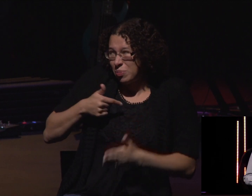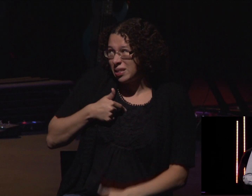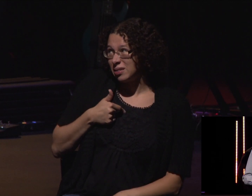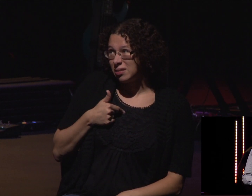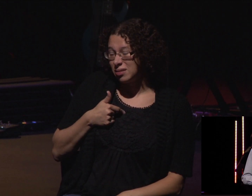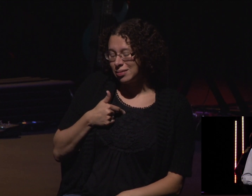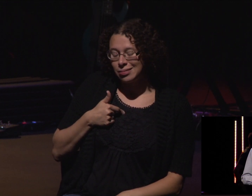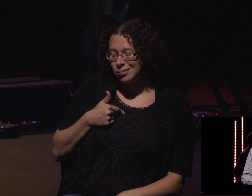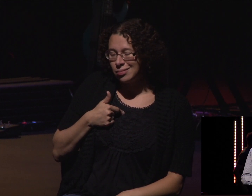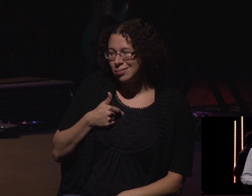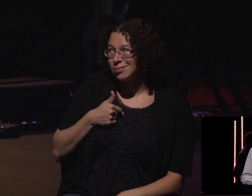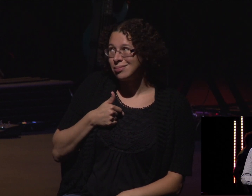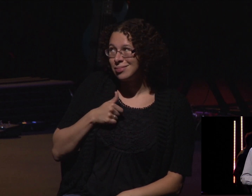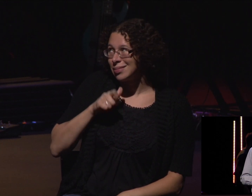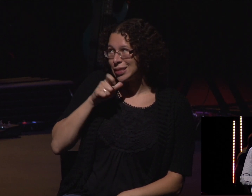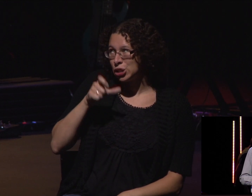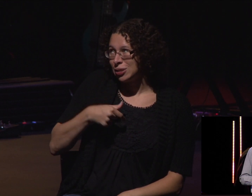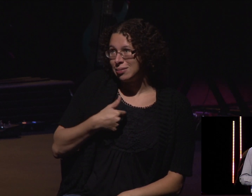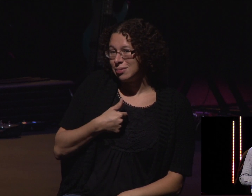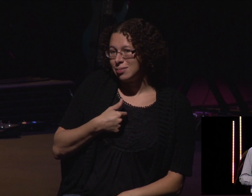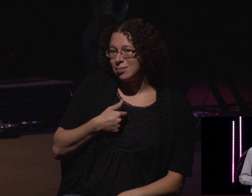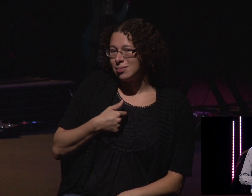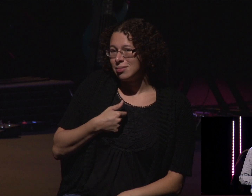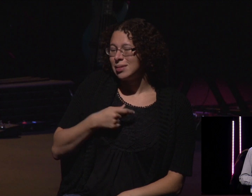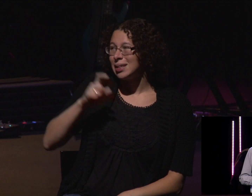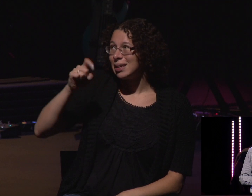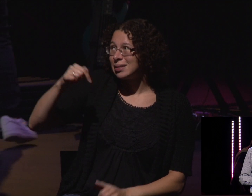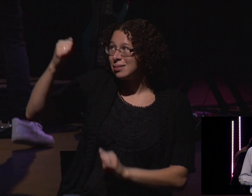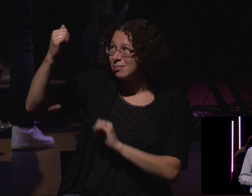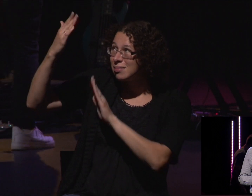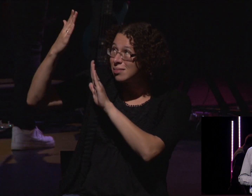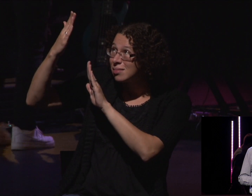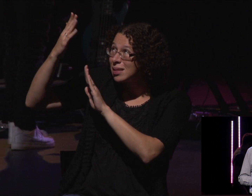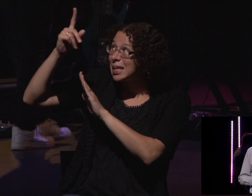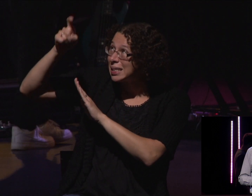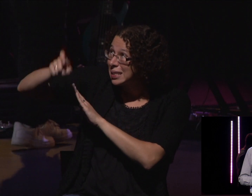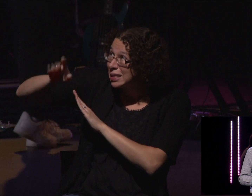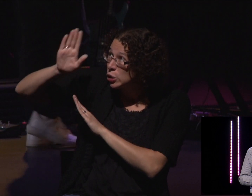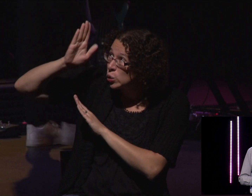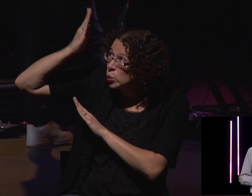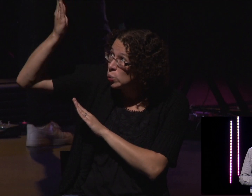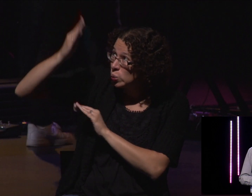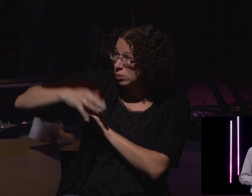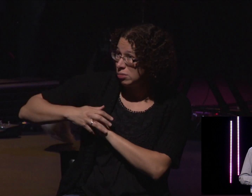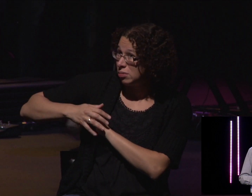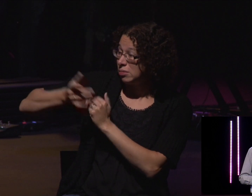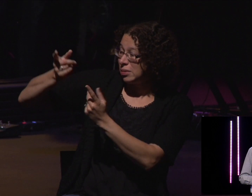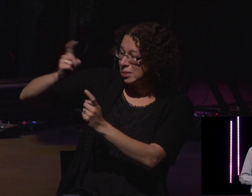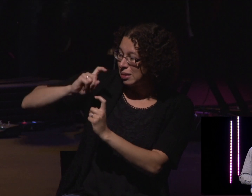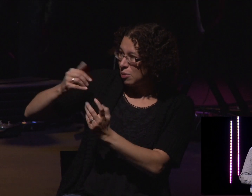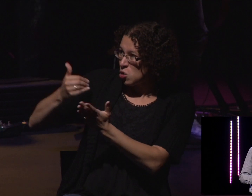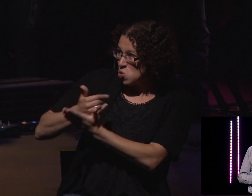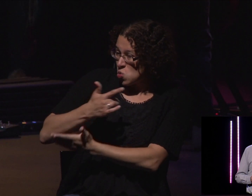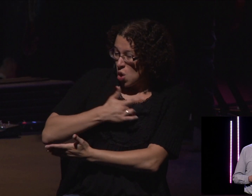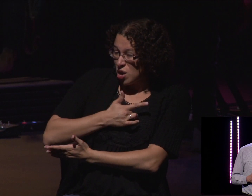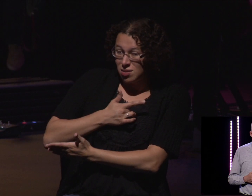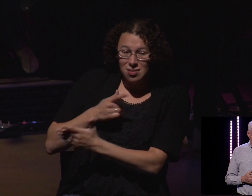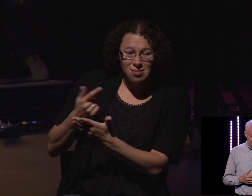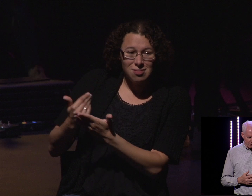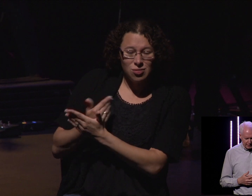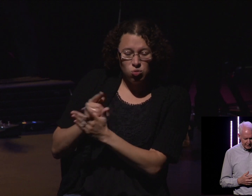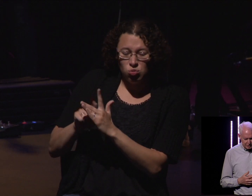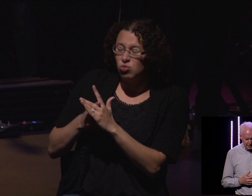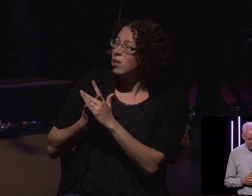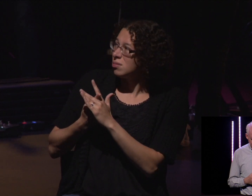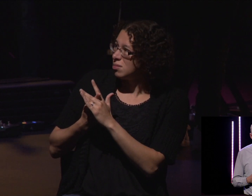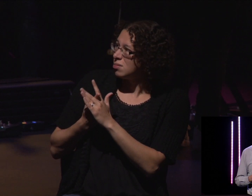we need you. I pray that you would give us a new heart, a new start. Father, that you would shape our hearts